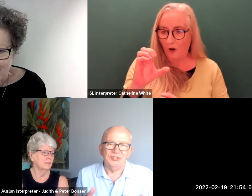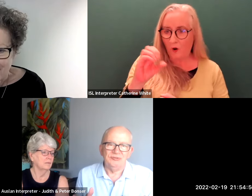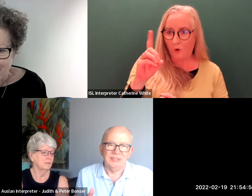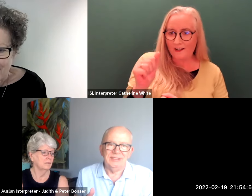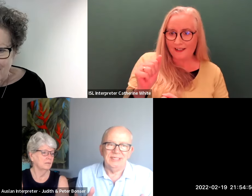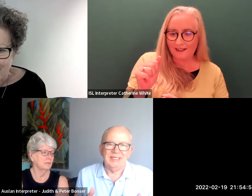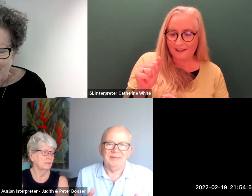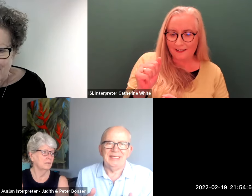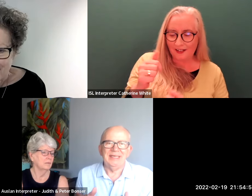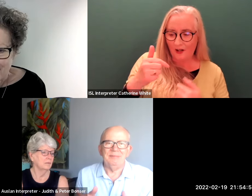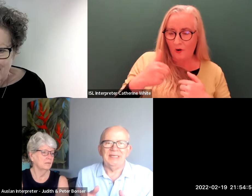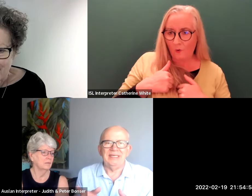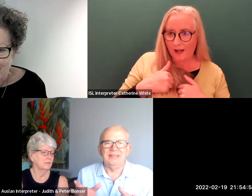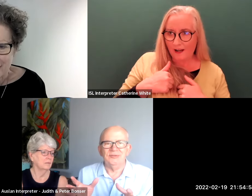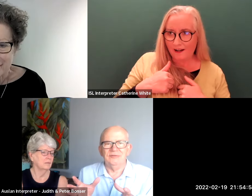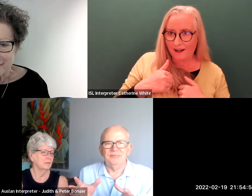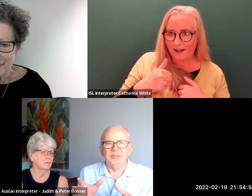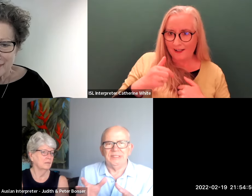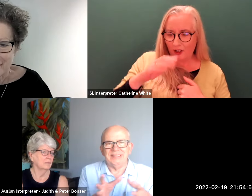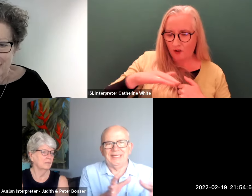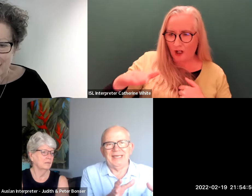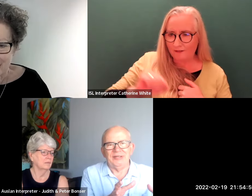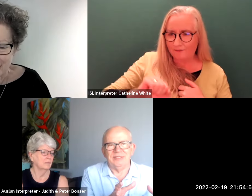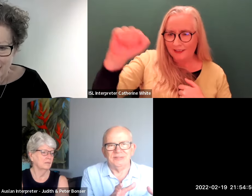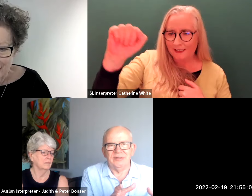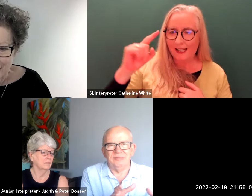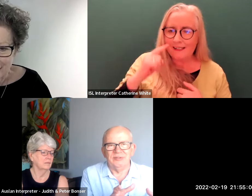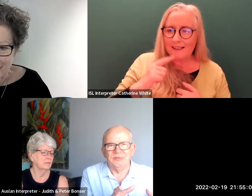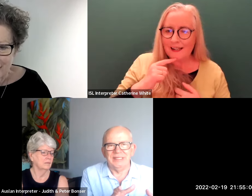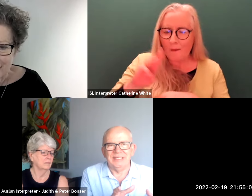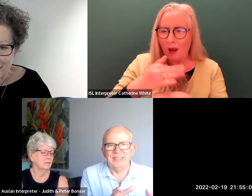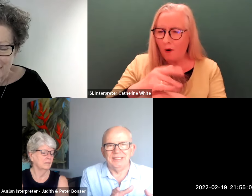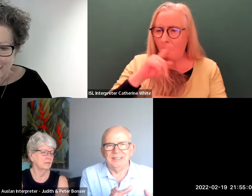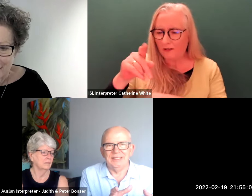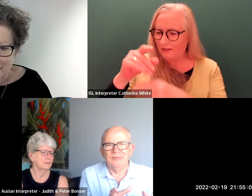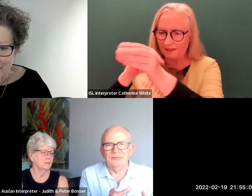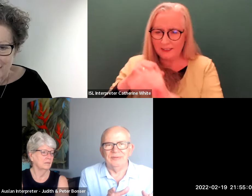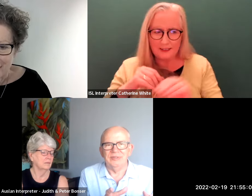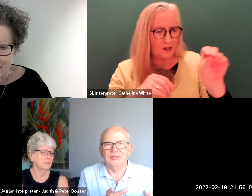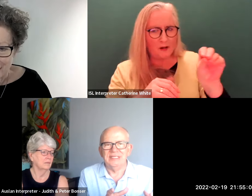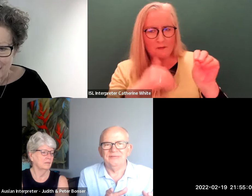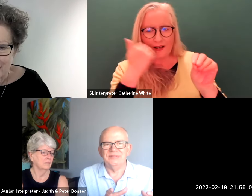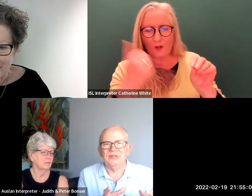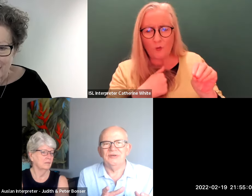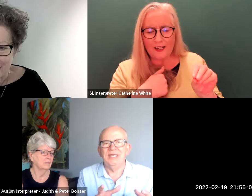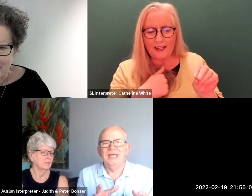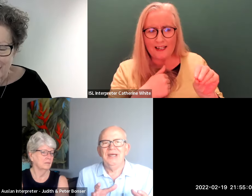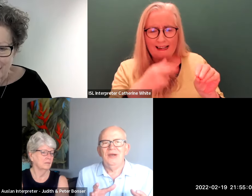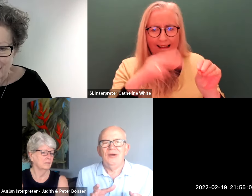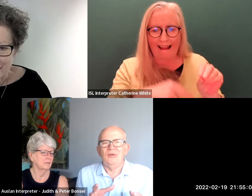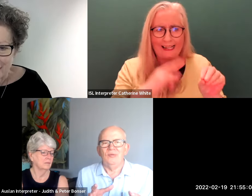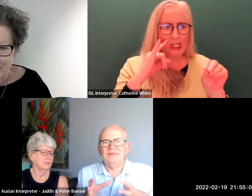deaf people's children um end up being sort of put into that category as well because we can hear and we're not deaf so